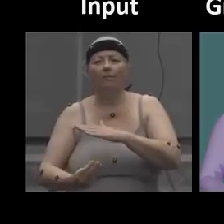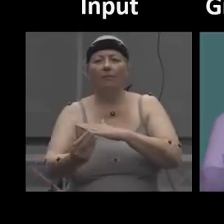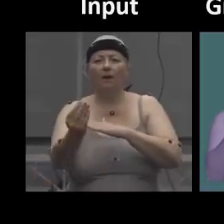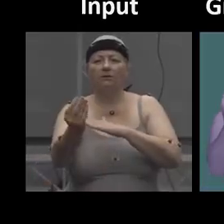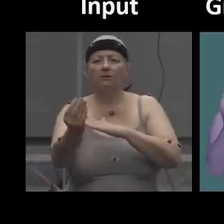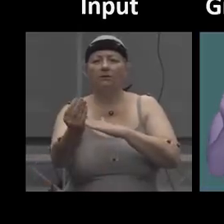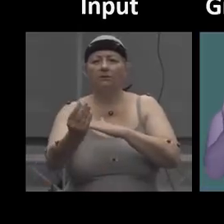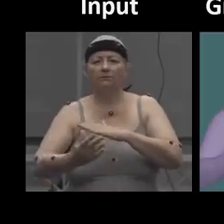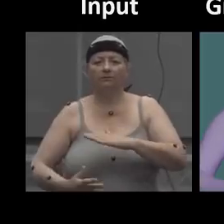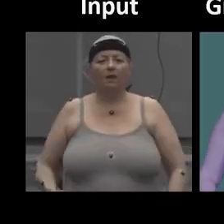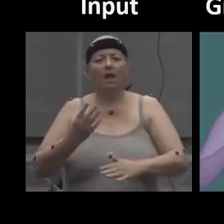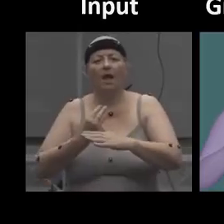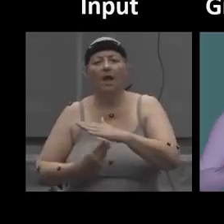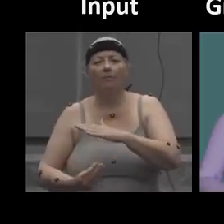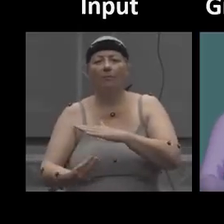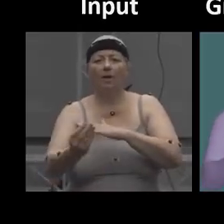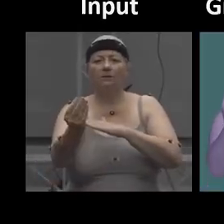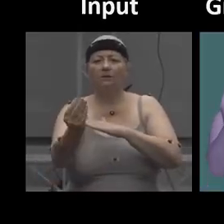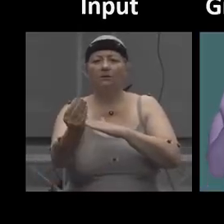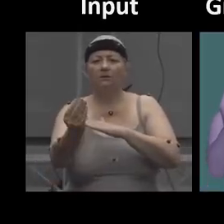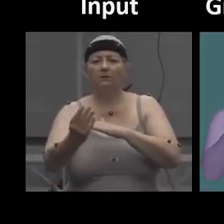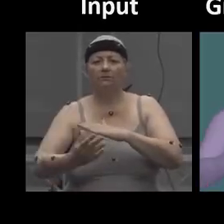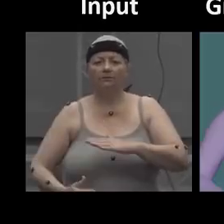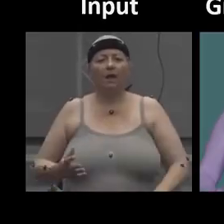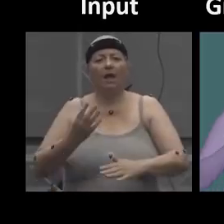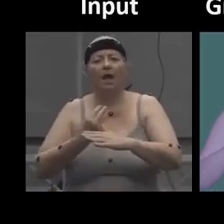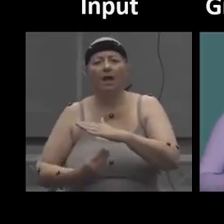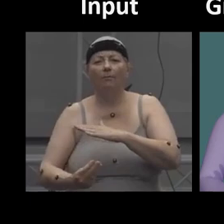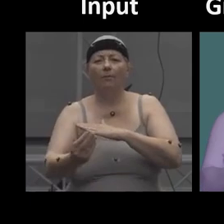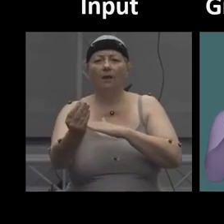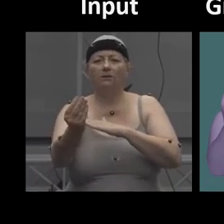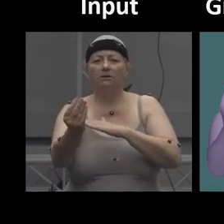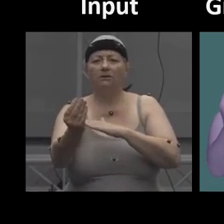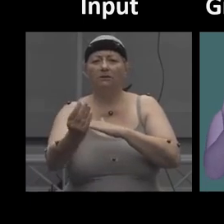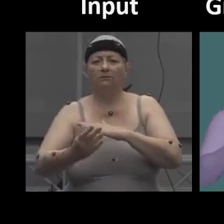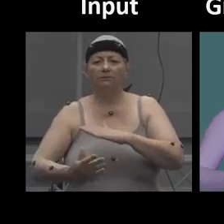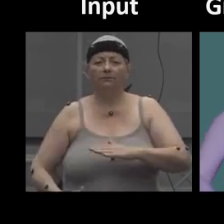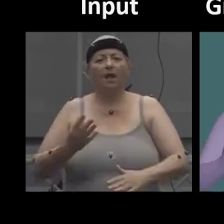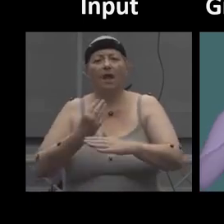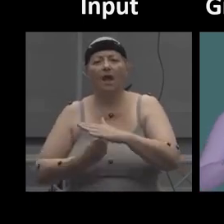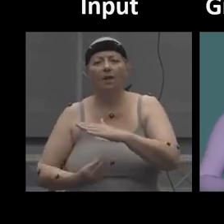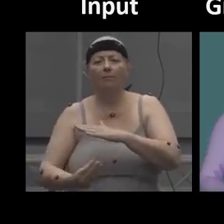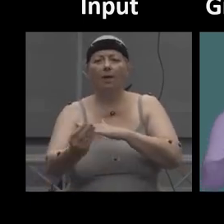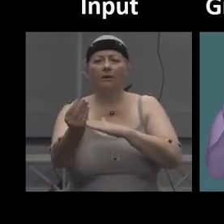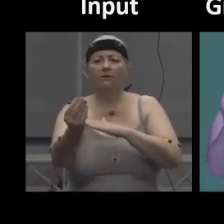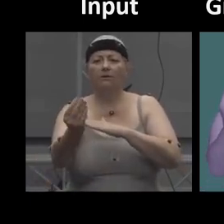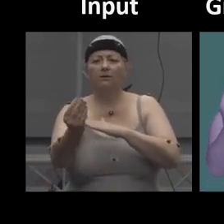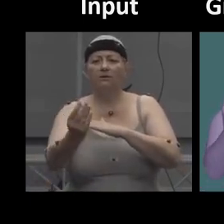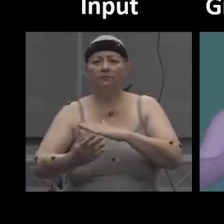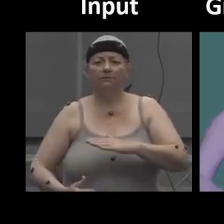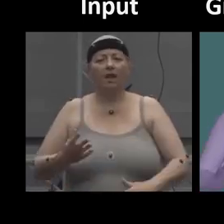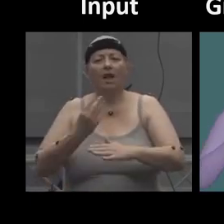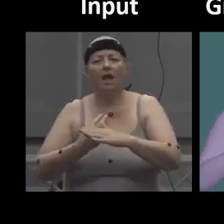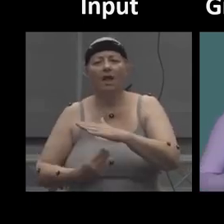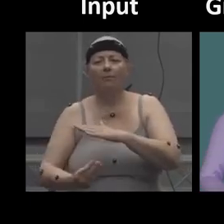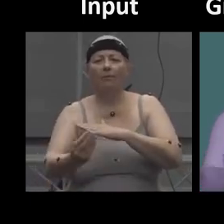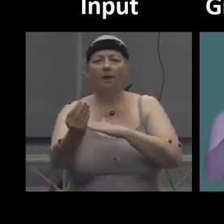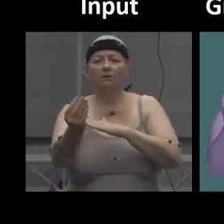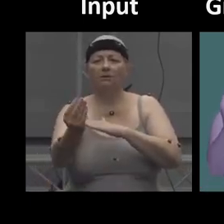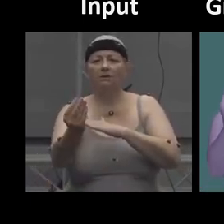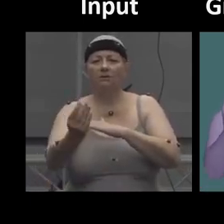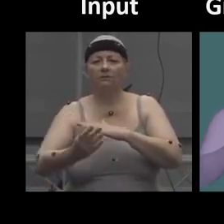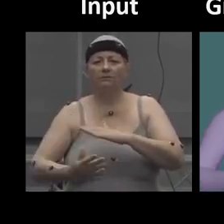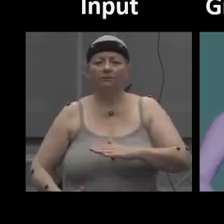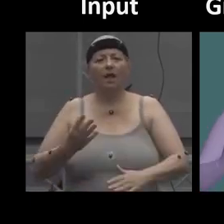To quantitatively evaluate Signify, we collected a video dataset of 57 isolated signs paired with